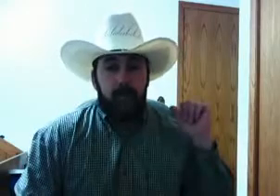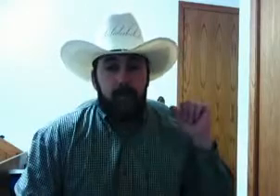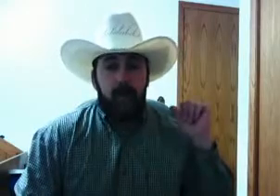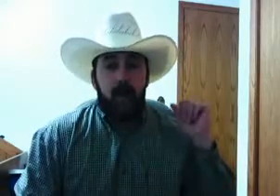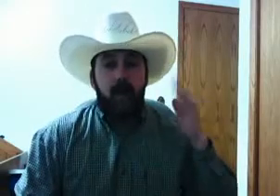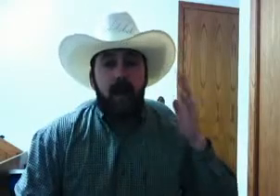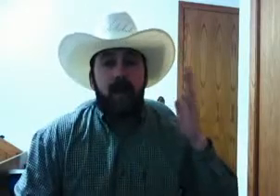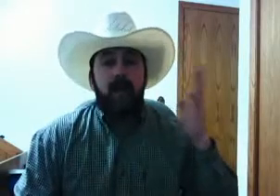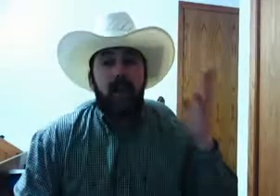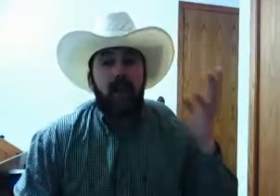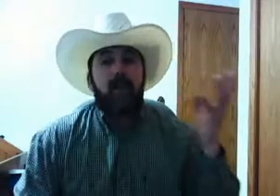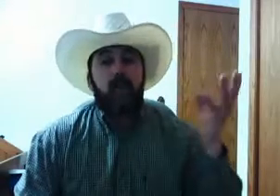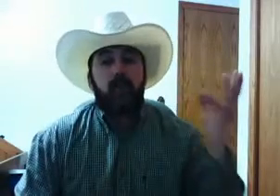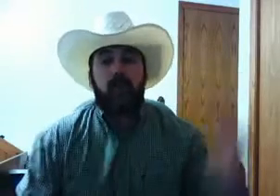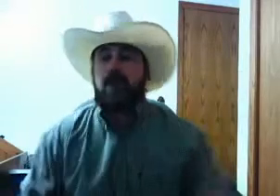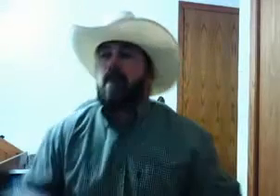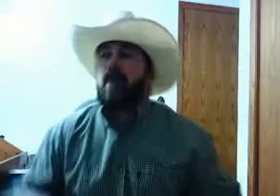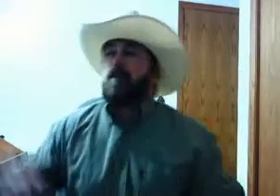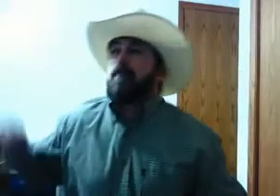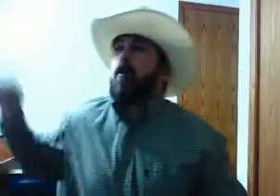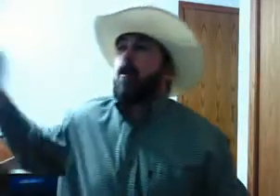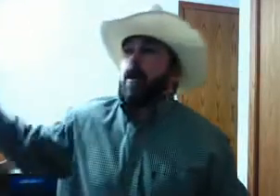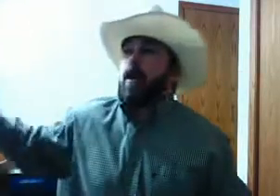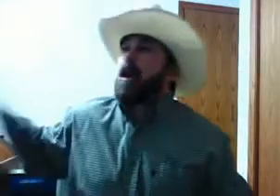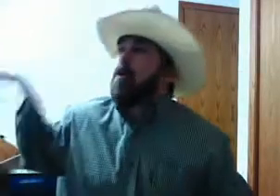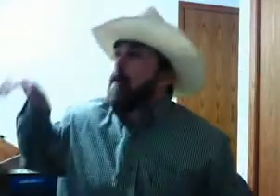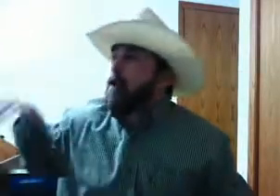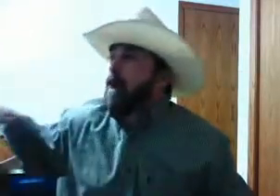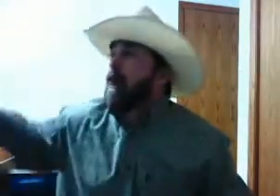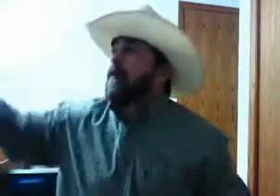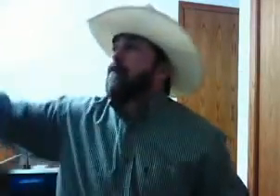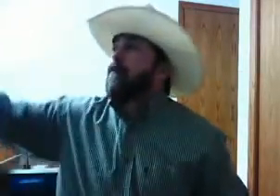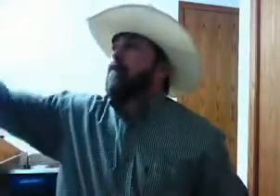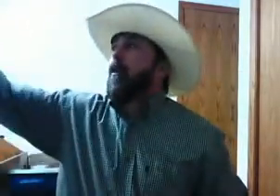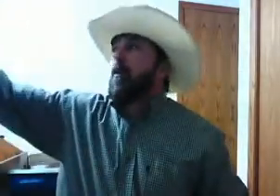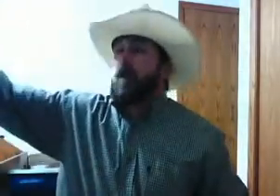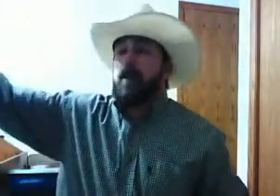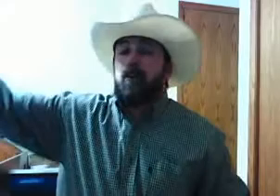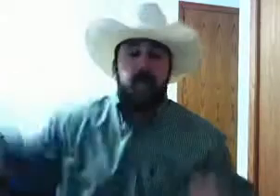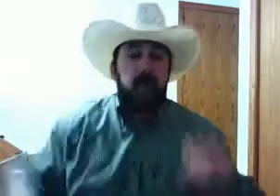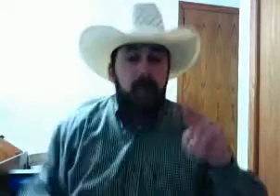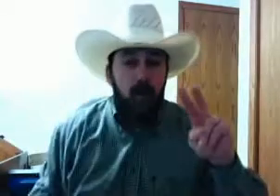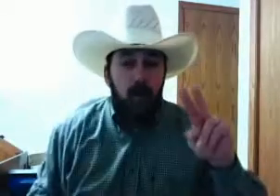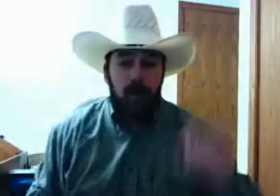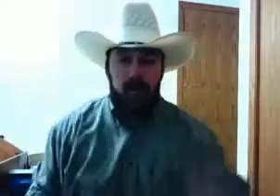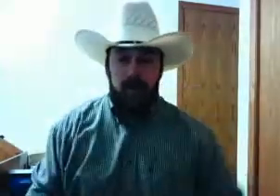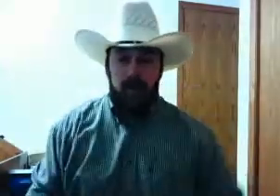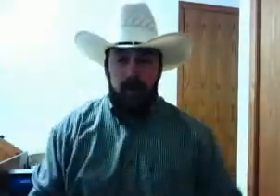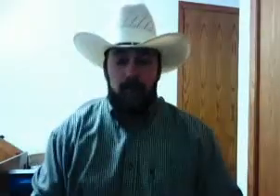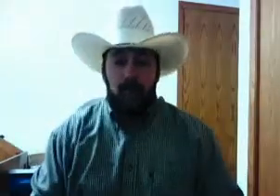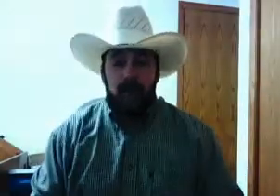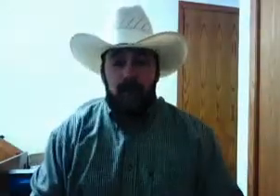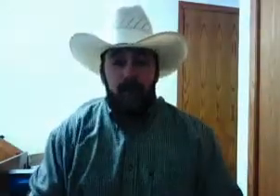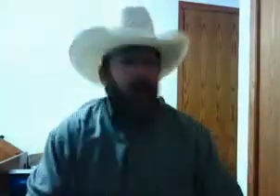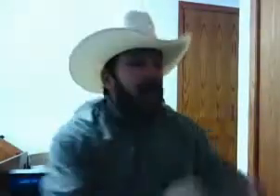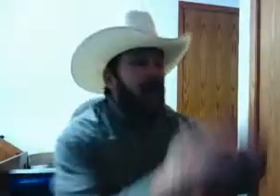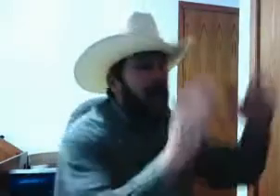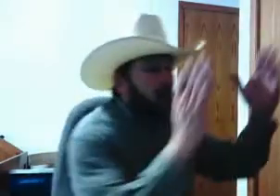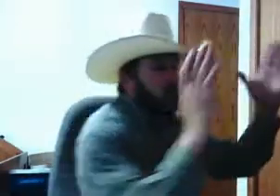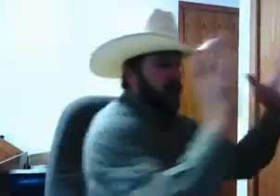Why in the hell do they name it a parkway when you're driving on the parkway and you're supposed to be parked? Why in the hell do they call